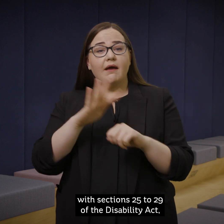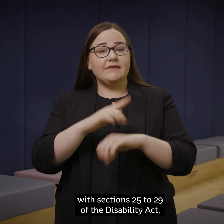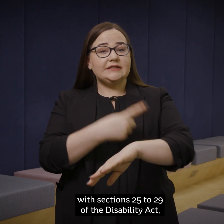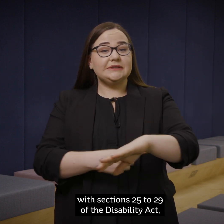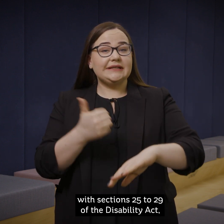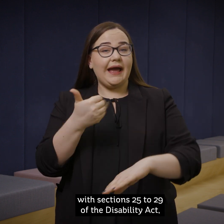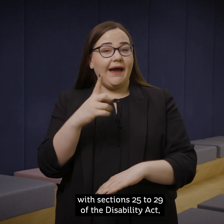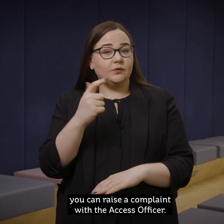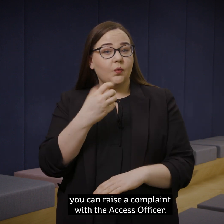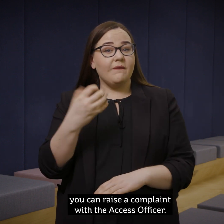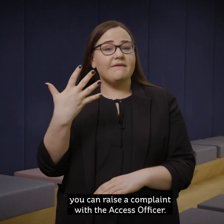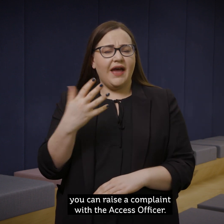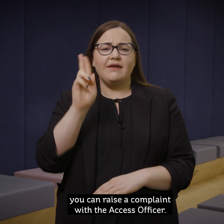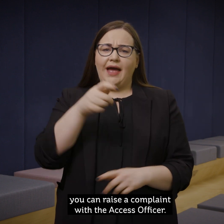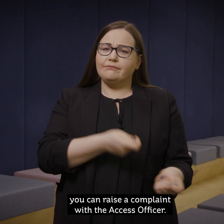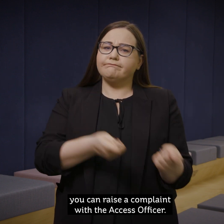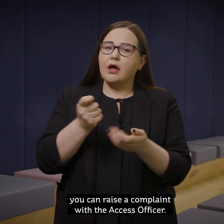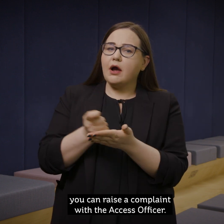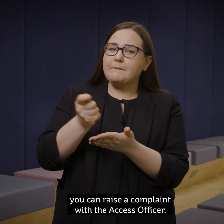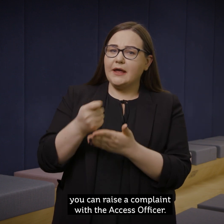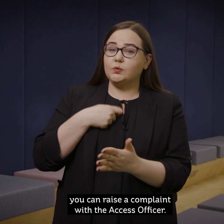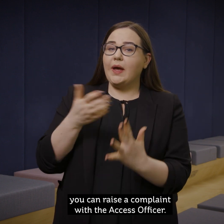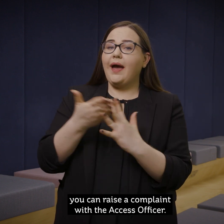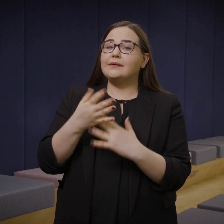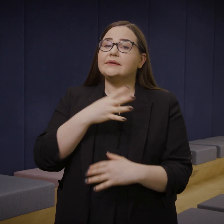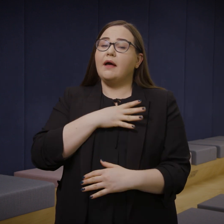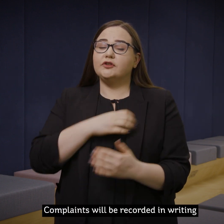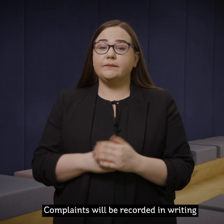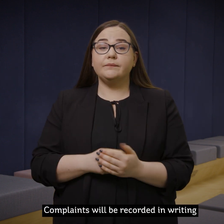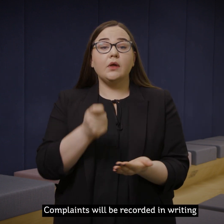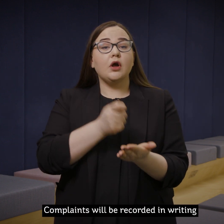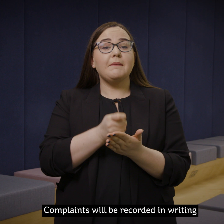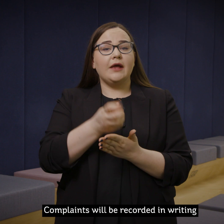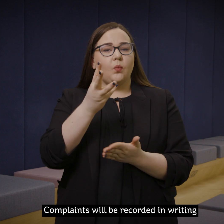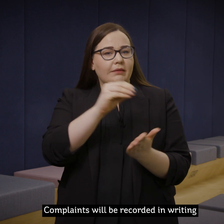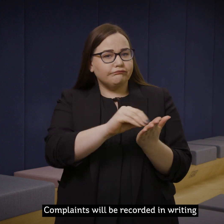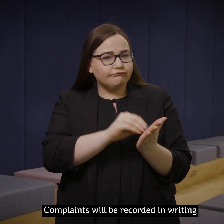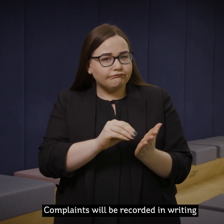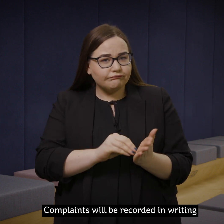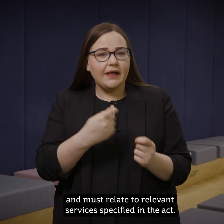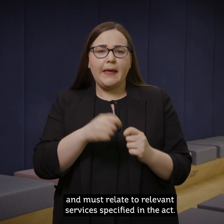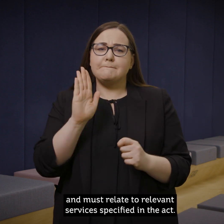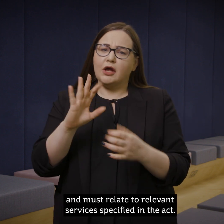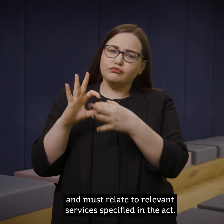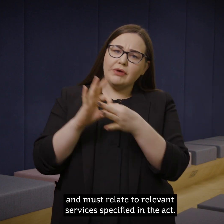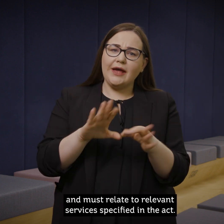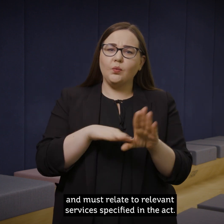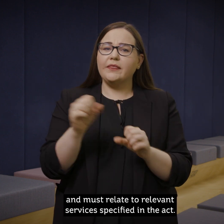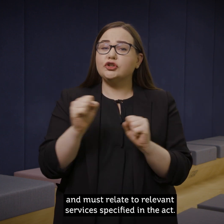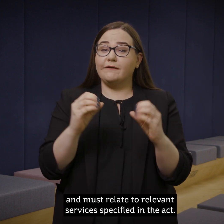Disability Act, you can raise a complaint with the Access Officer. Complaints will be recorded in writing and must relate to relevant services